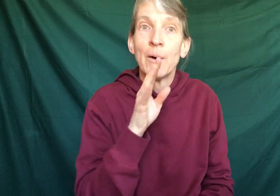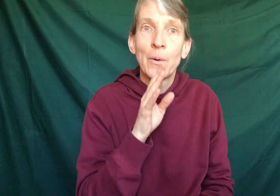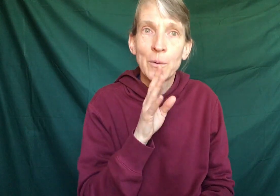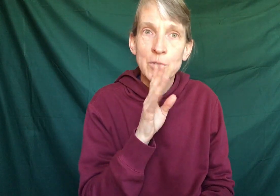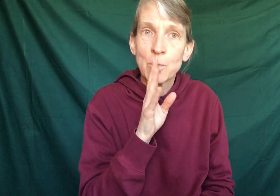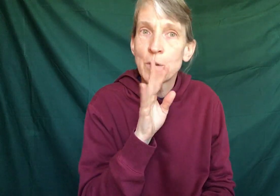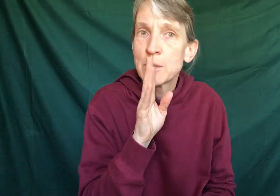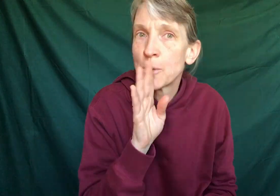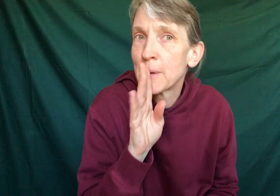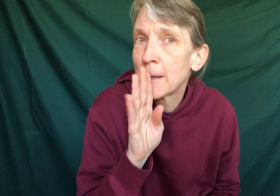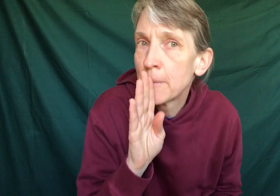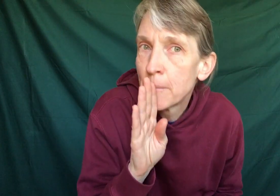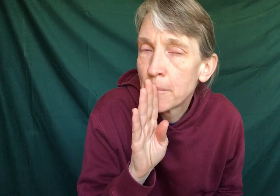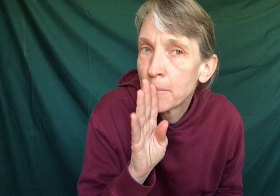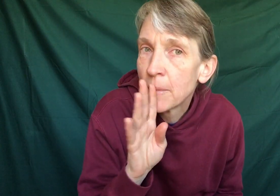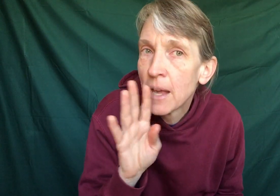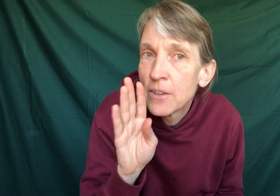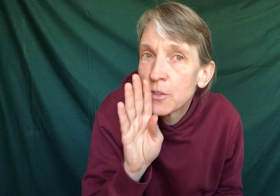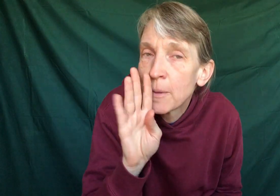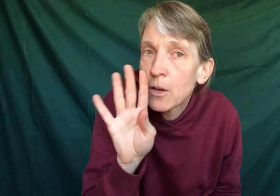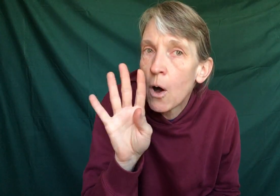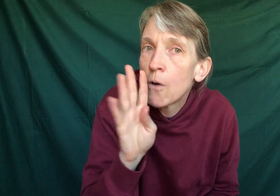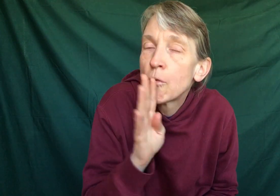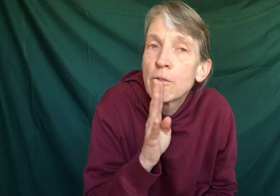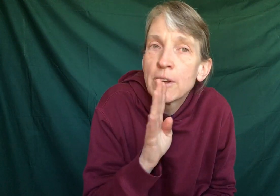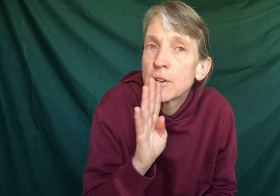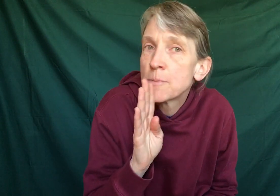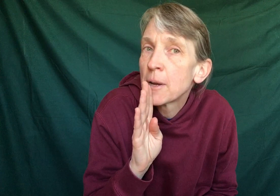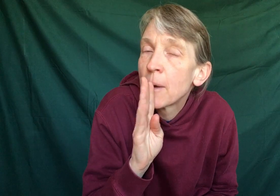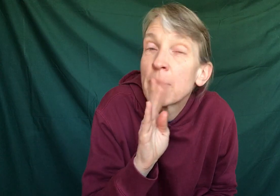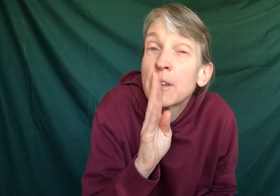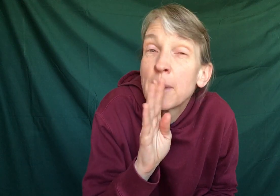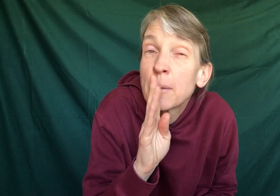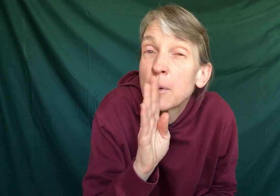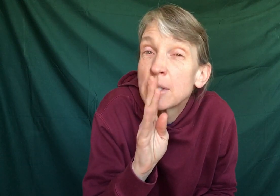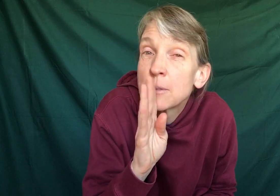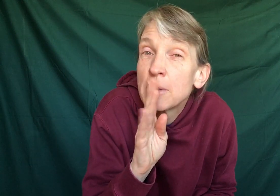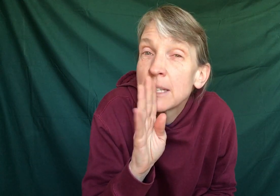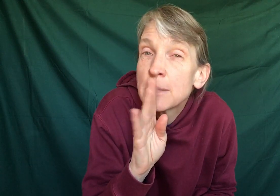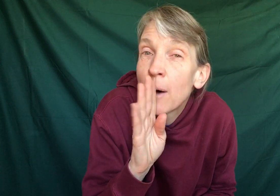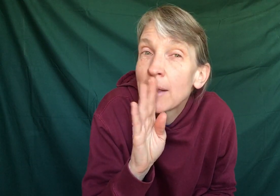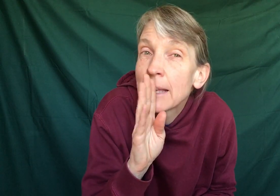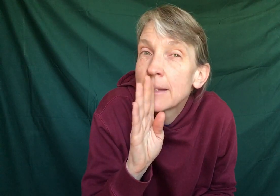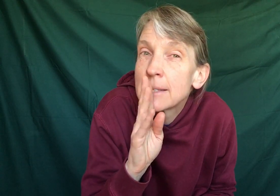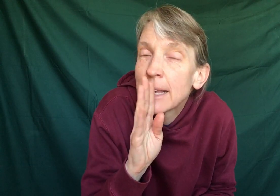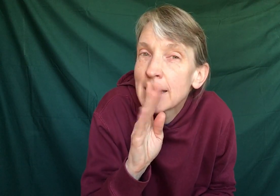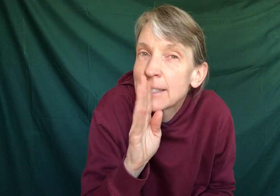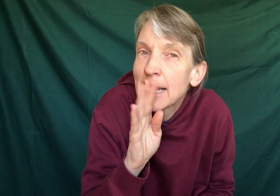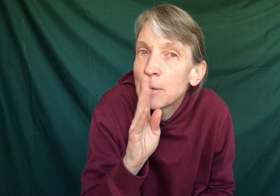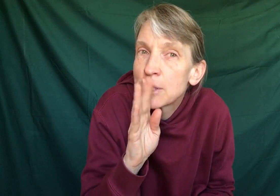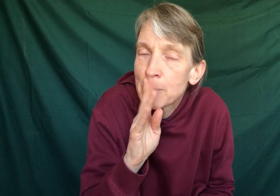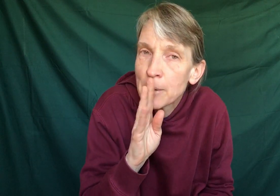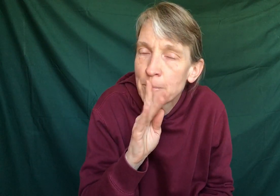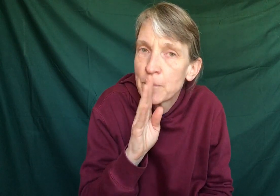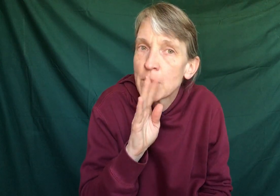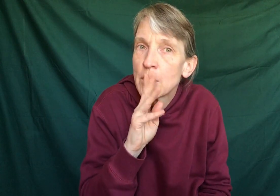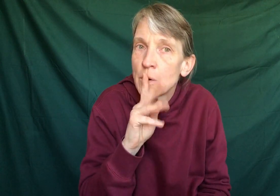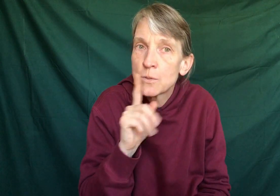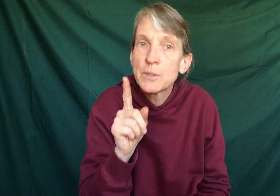Who is whispering. So you make all four fingers by your mouth, and you make them just really small like this, like a little tiny whisper. Who is